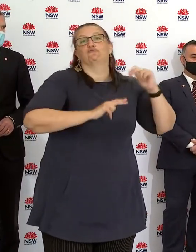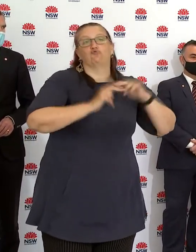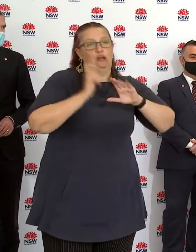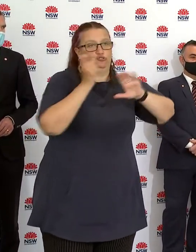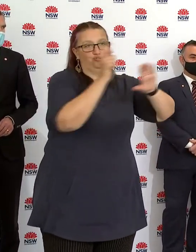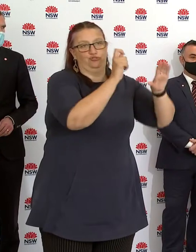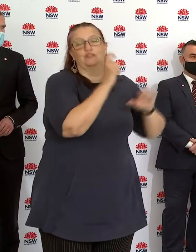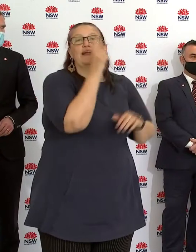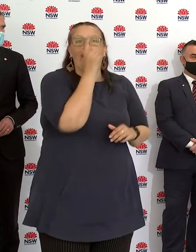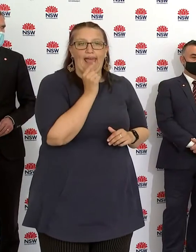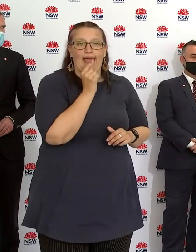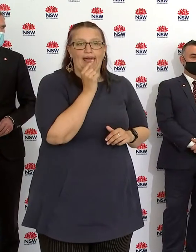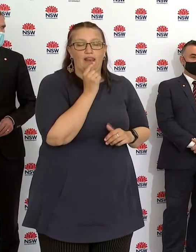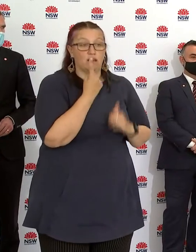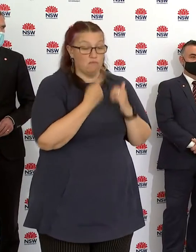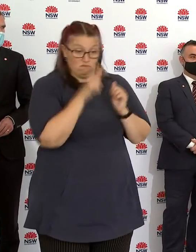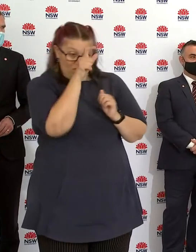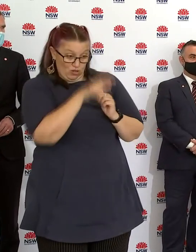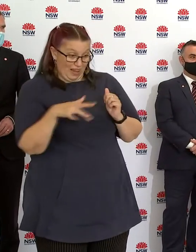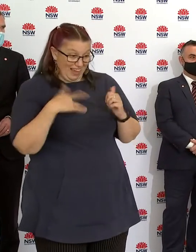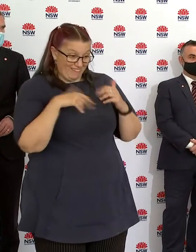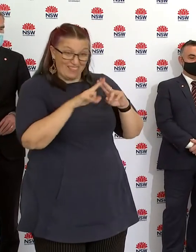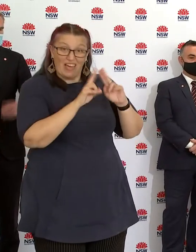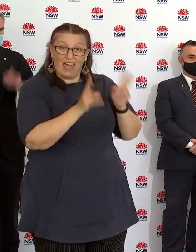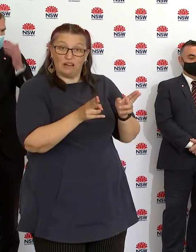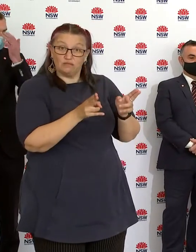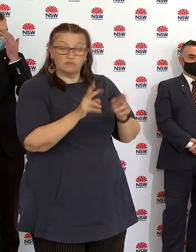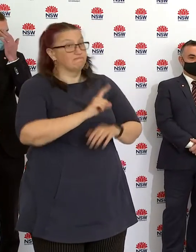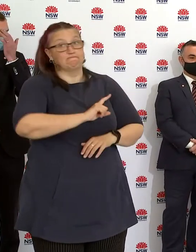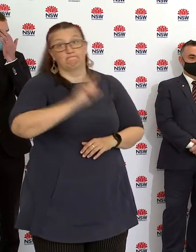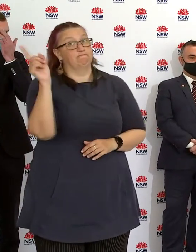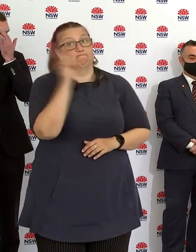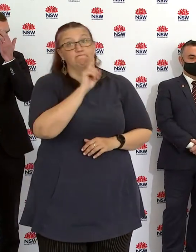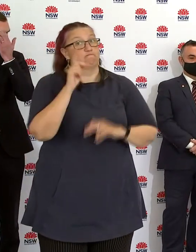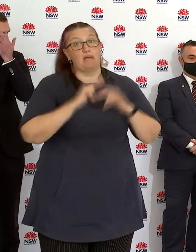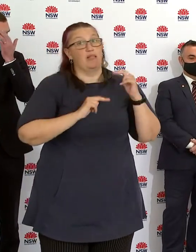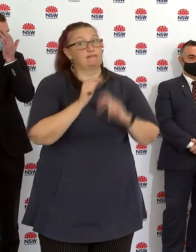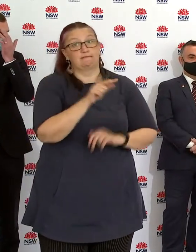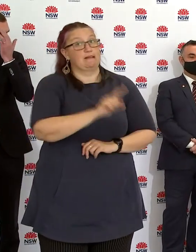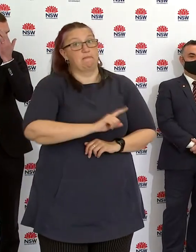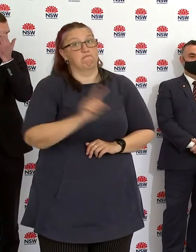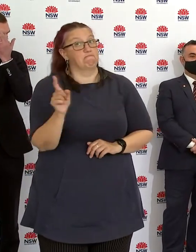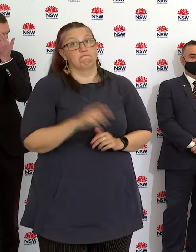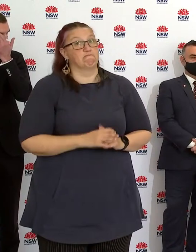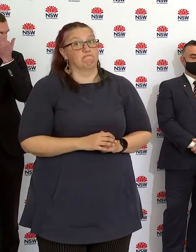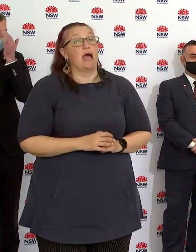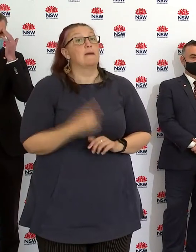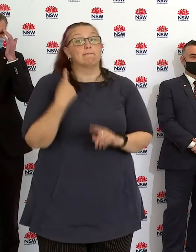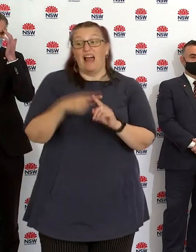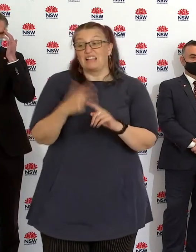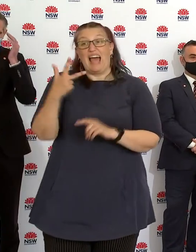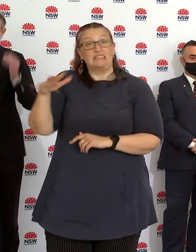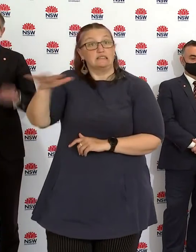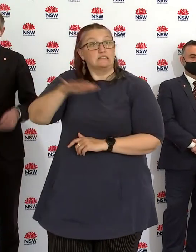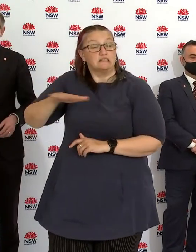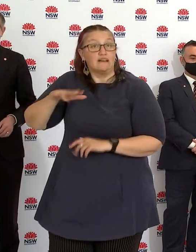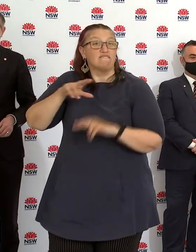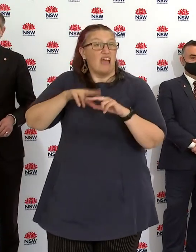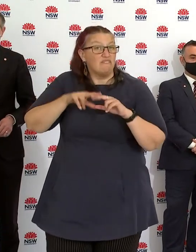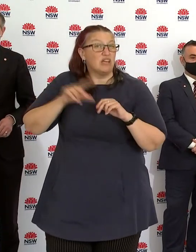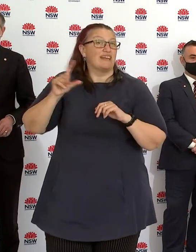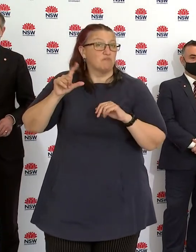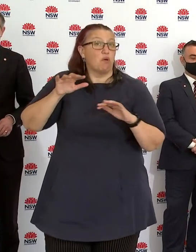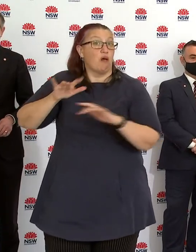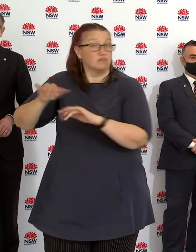stress that no construction activity can or will occur in those eight local government areas. But outside those eight local government areas,